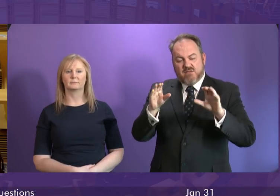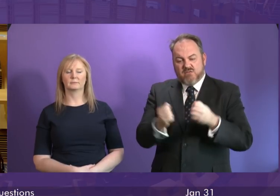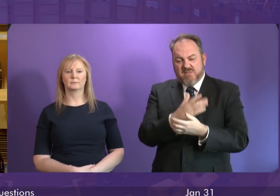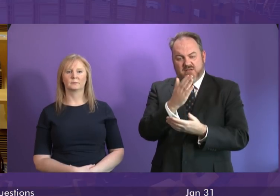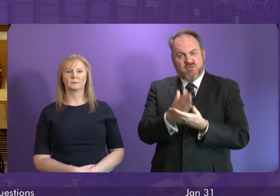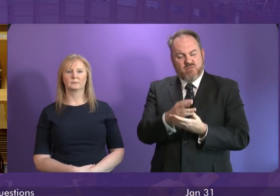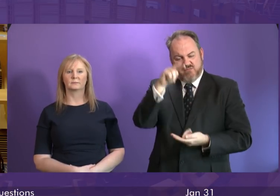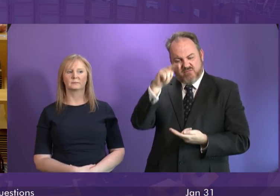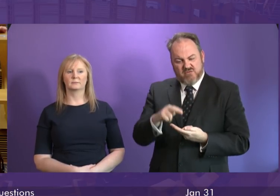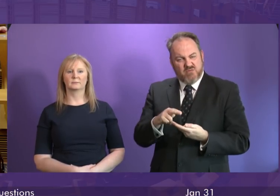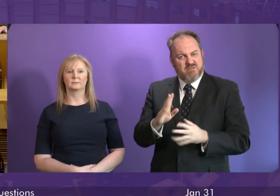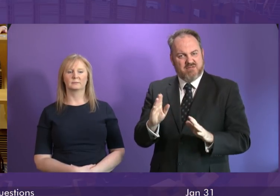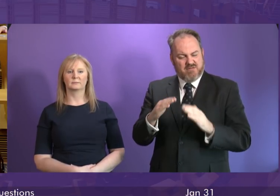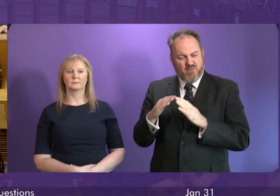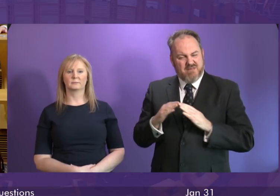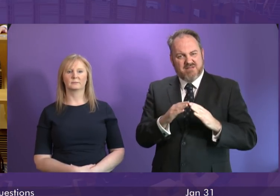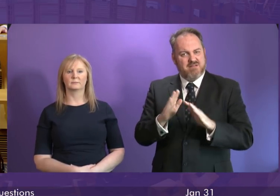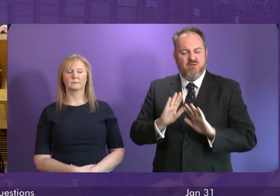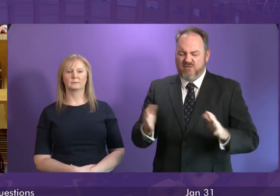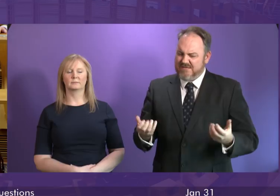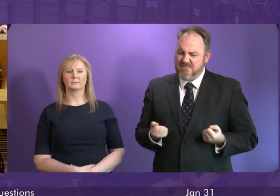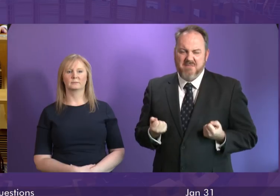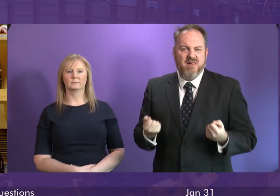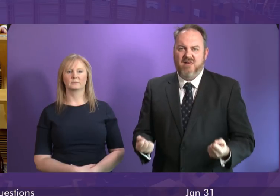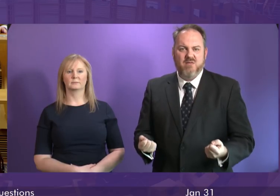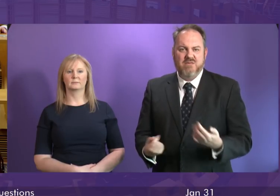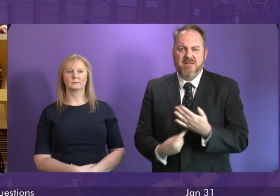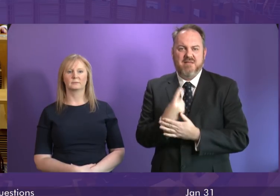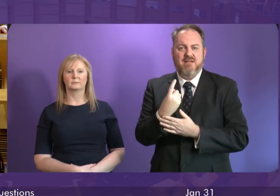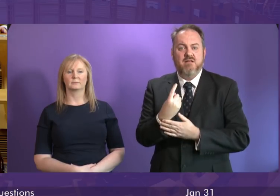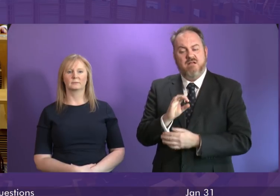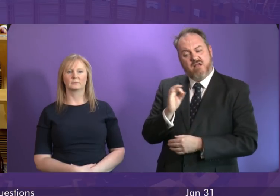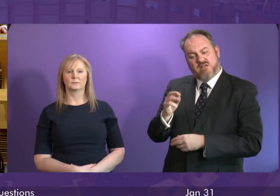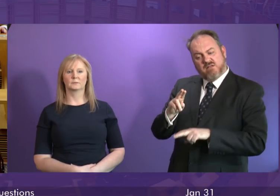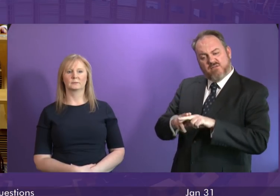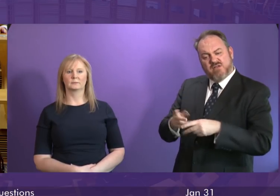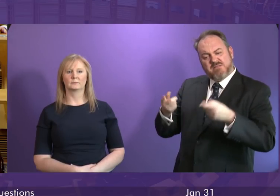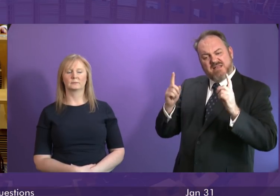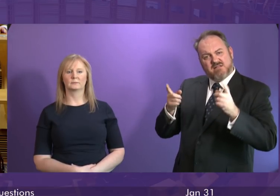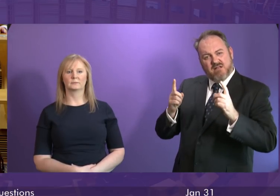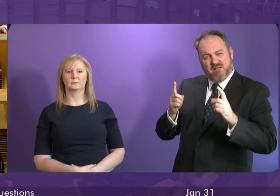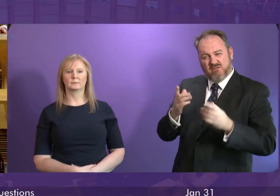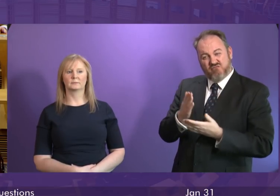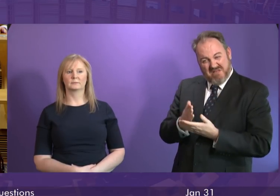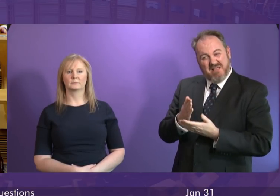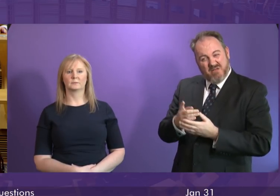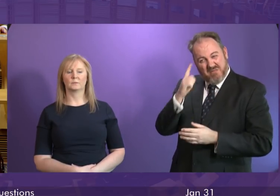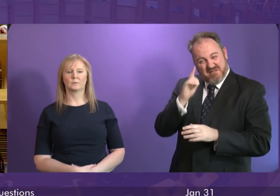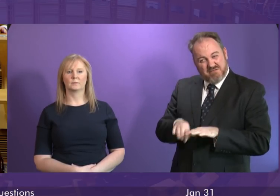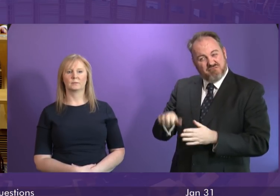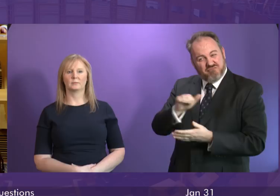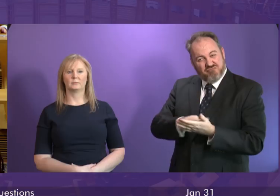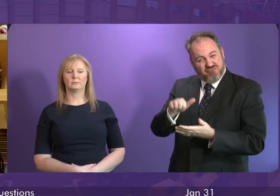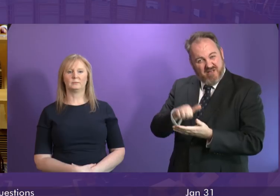unacceptable rise in homelessness in Scotland. Does the first minister in all conscience really